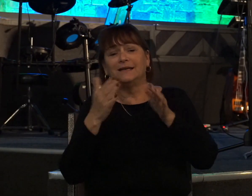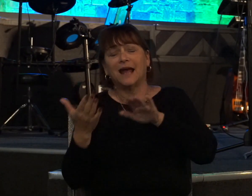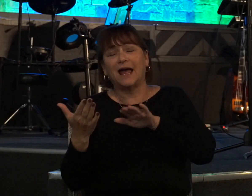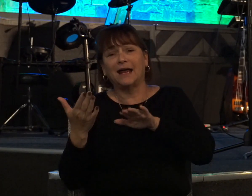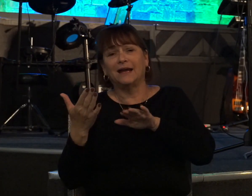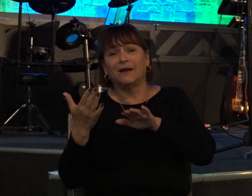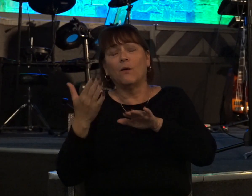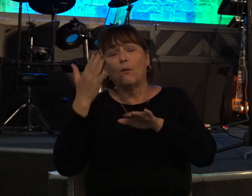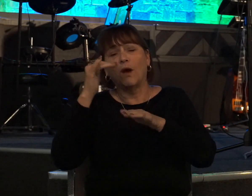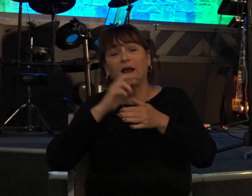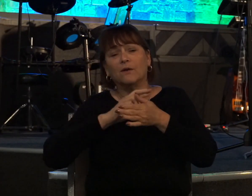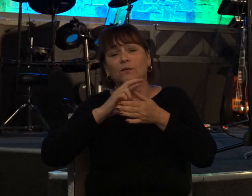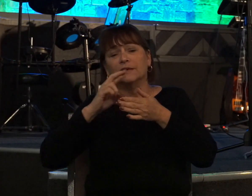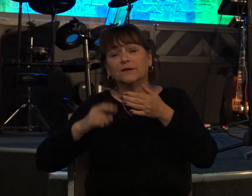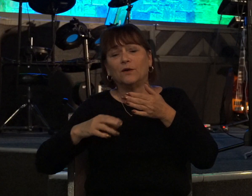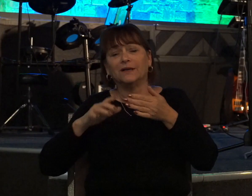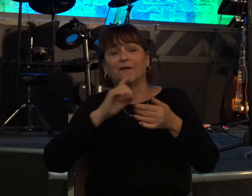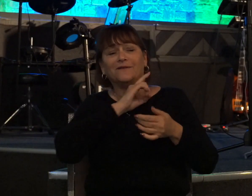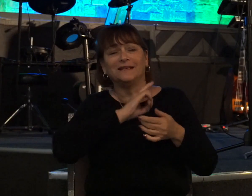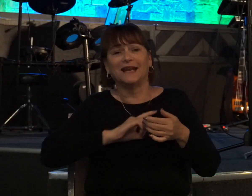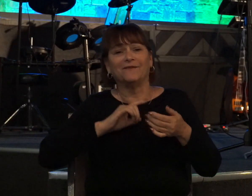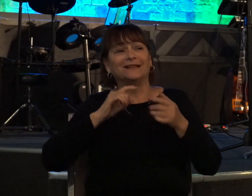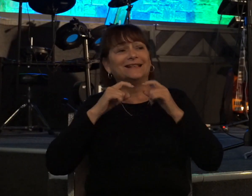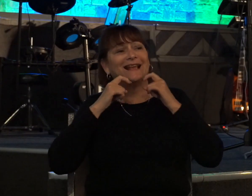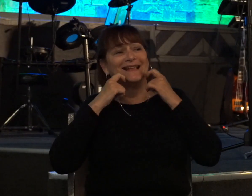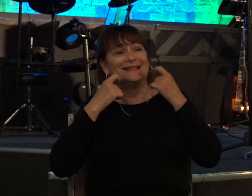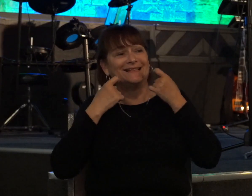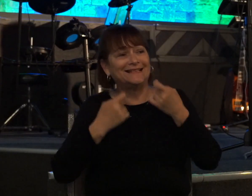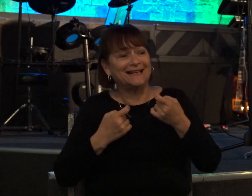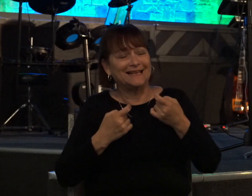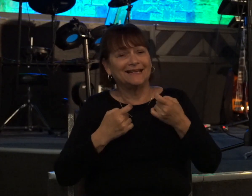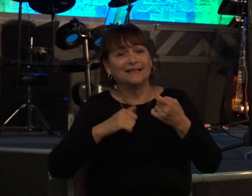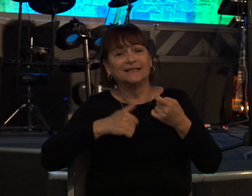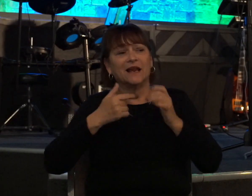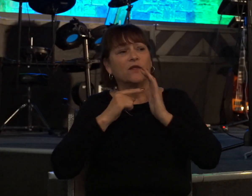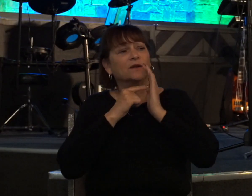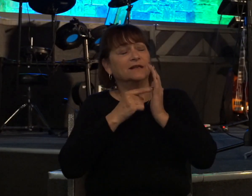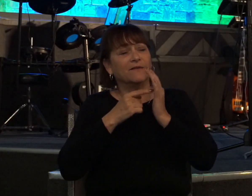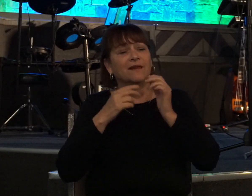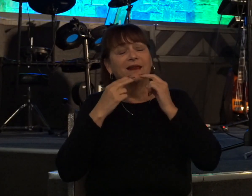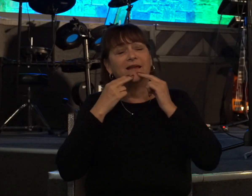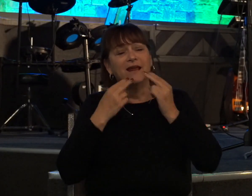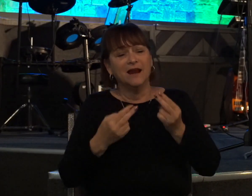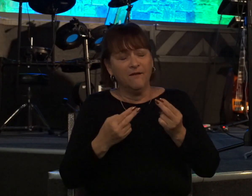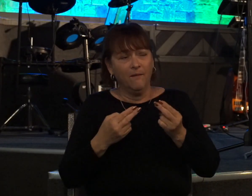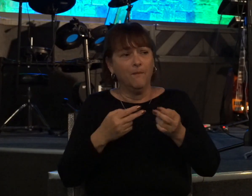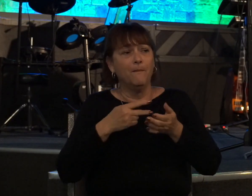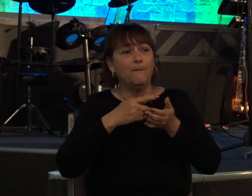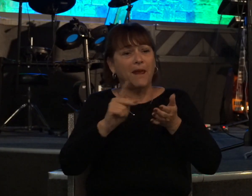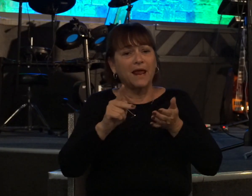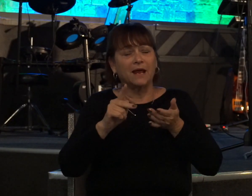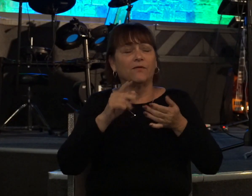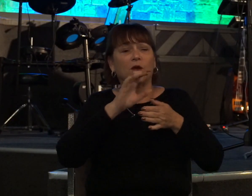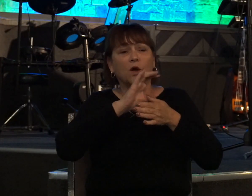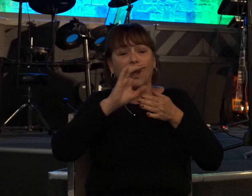just another example of innocent pain the consequences of the sins and here we see